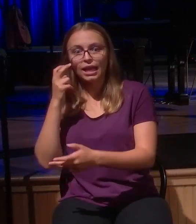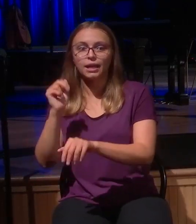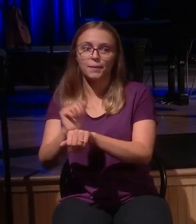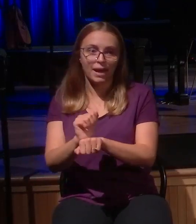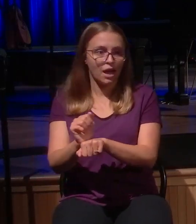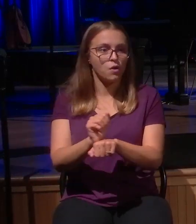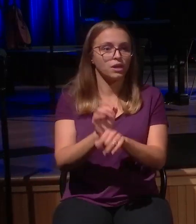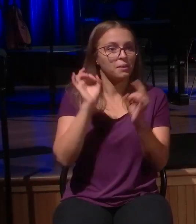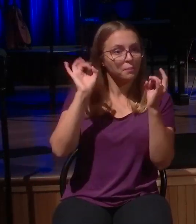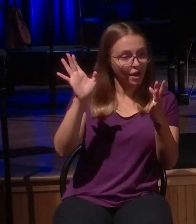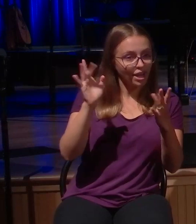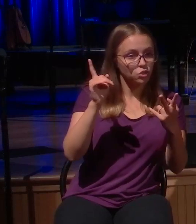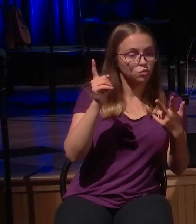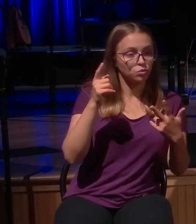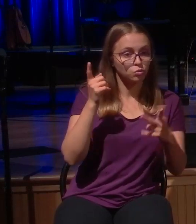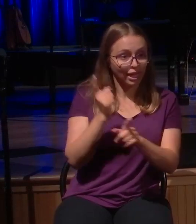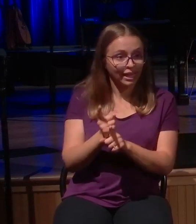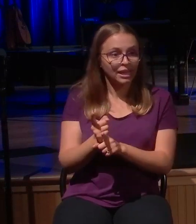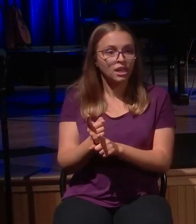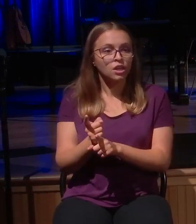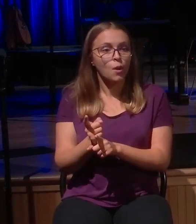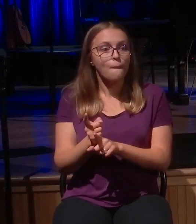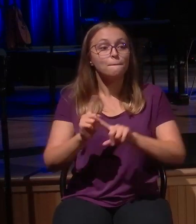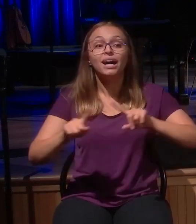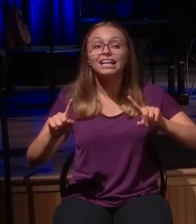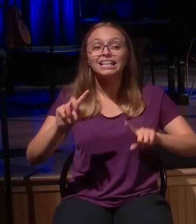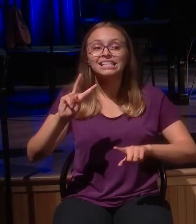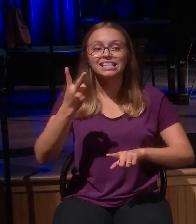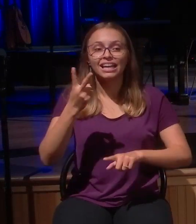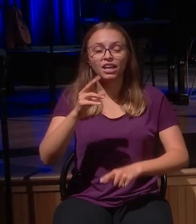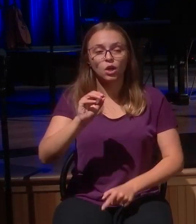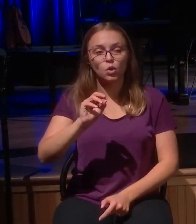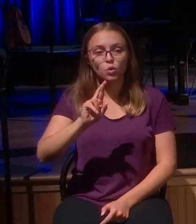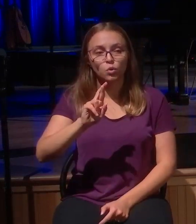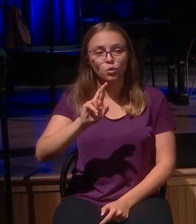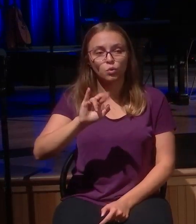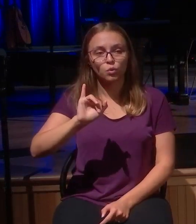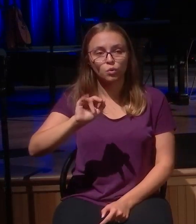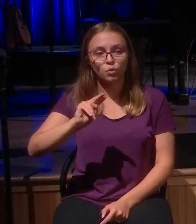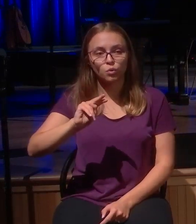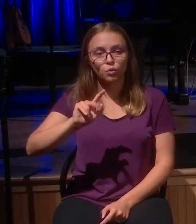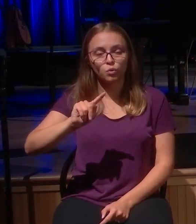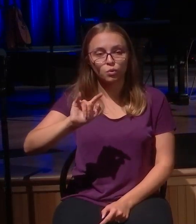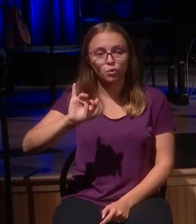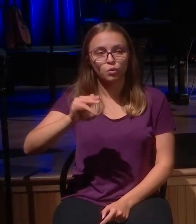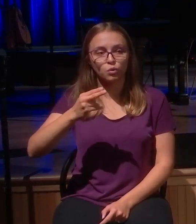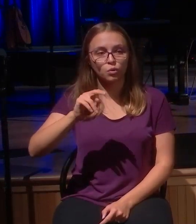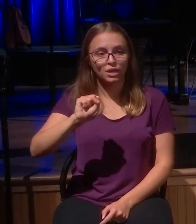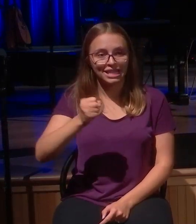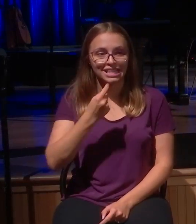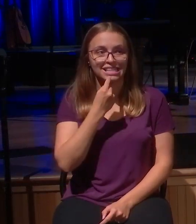Corinthians 6 says these words. And such were some of you.